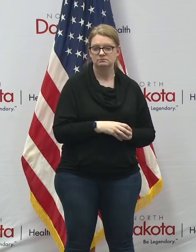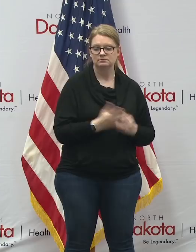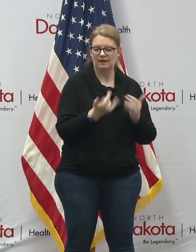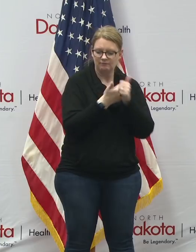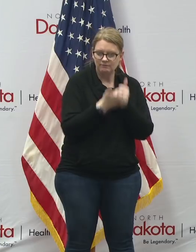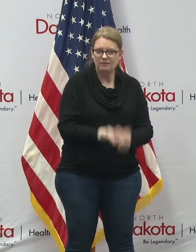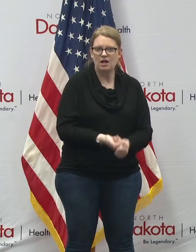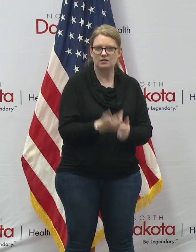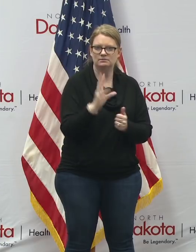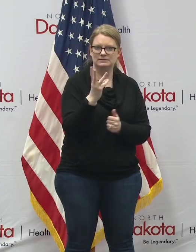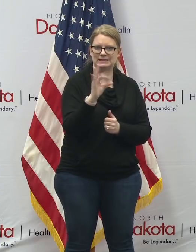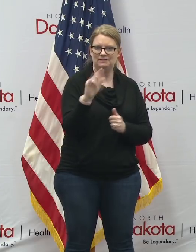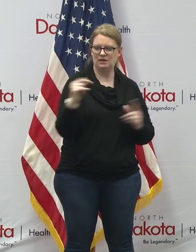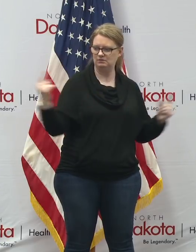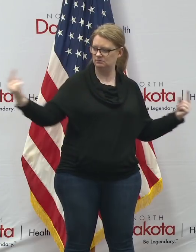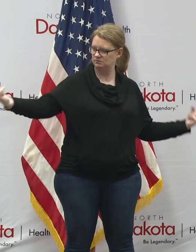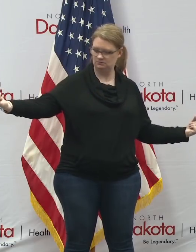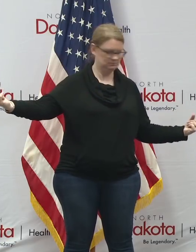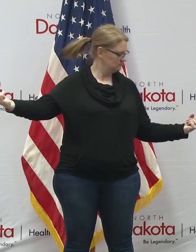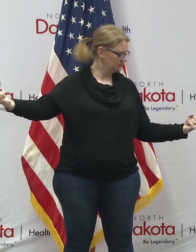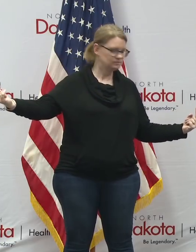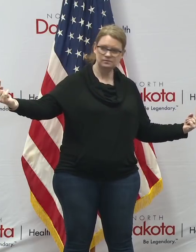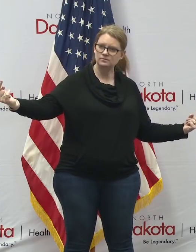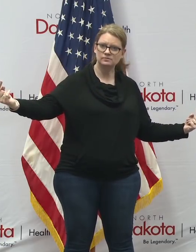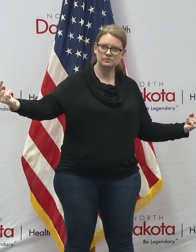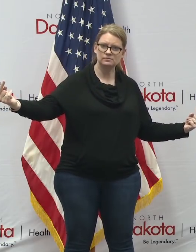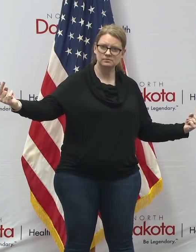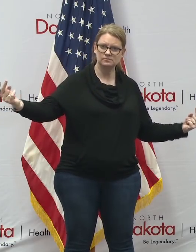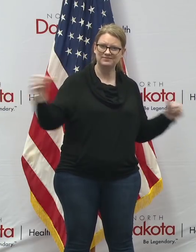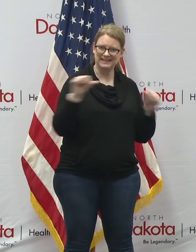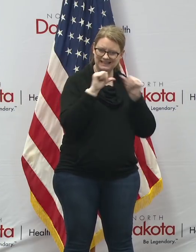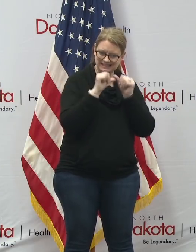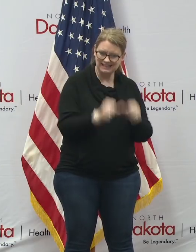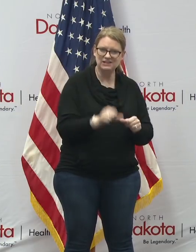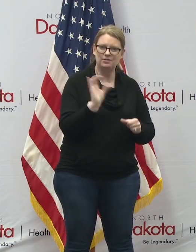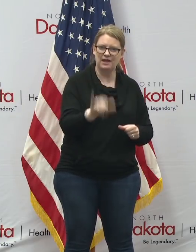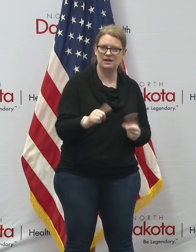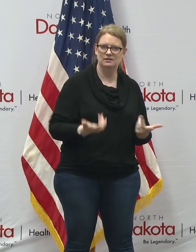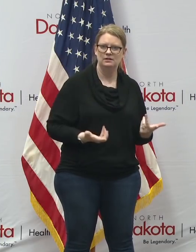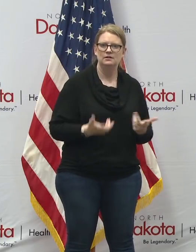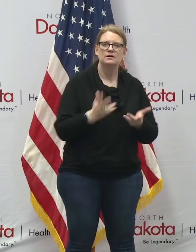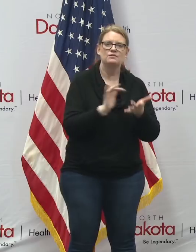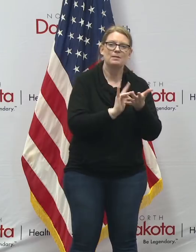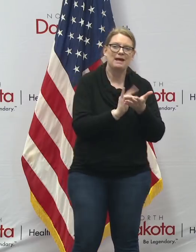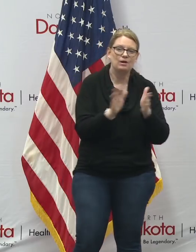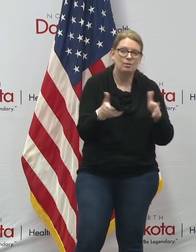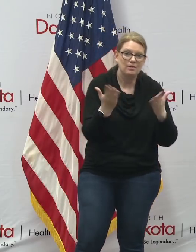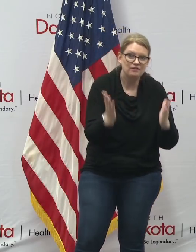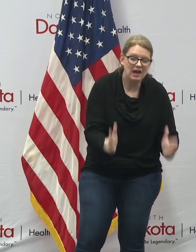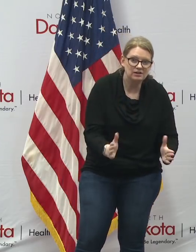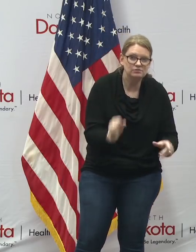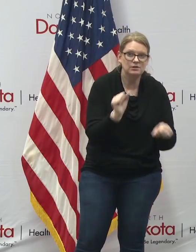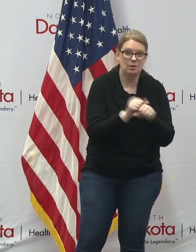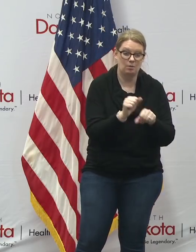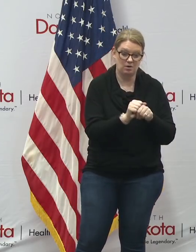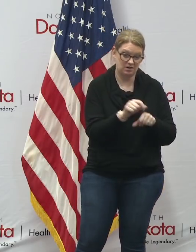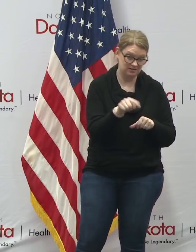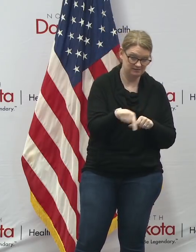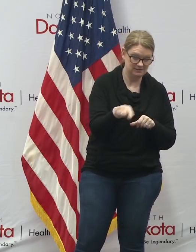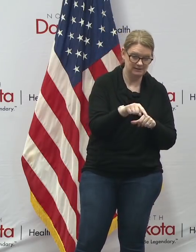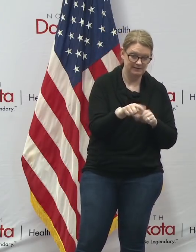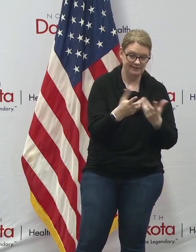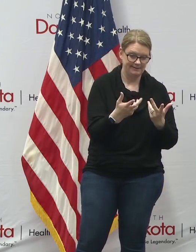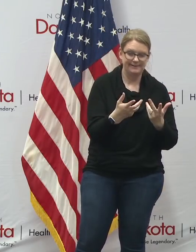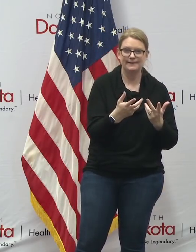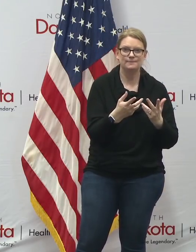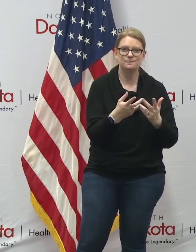you don't like wearing masks uh then keep physical distance uh for medical providers that are working with people that are are for